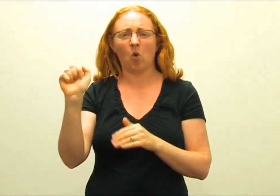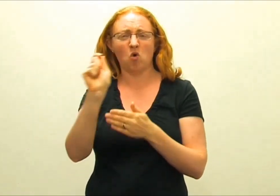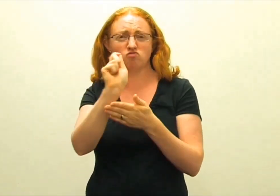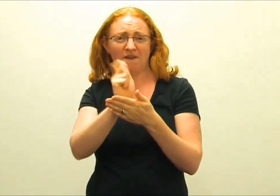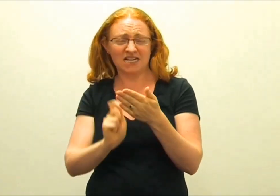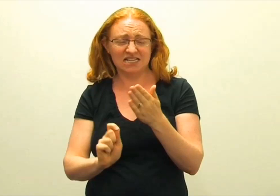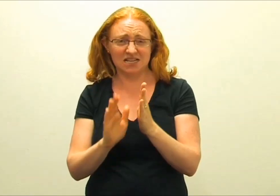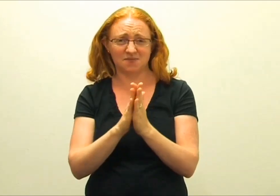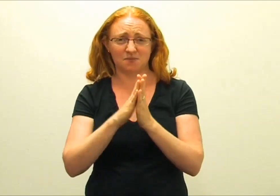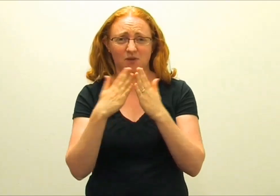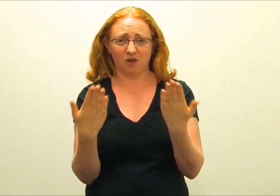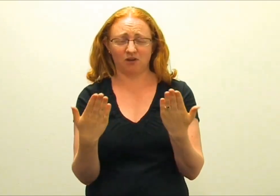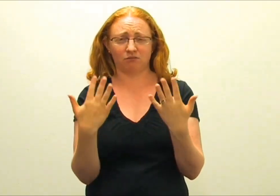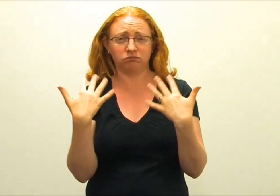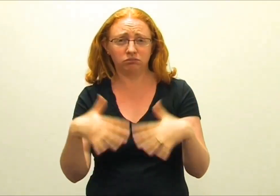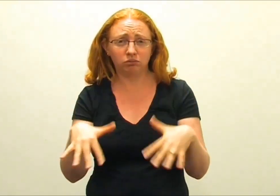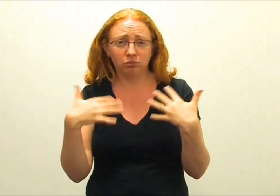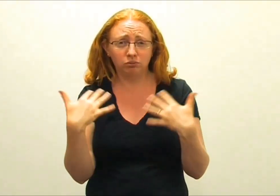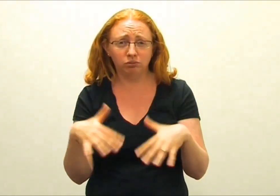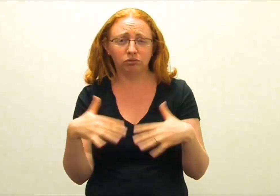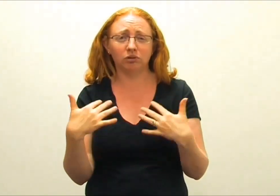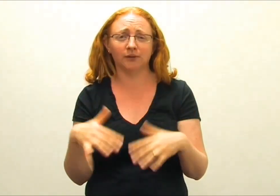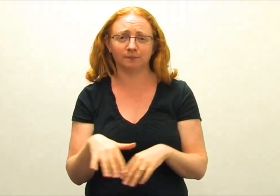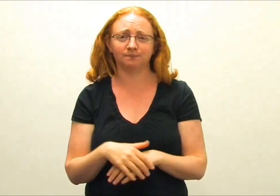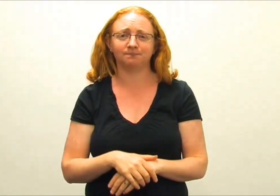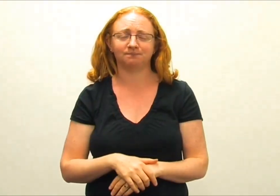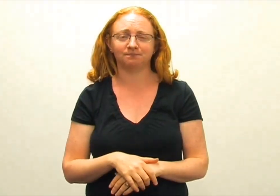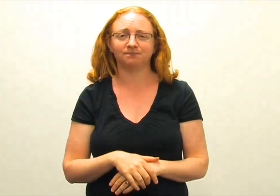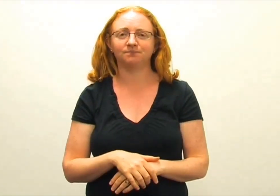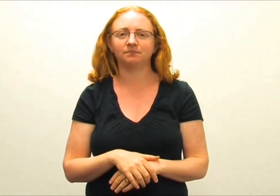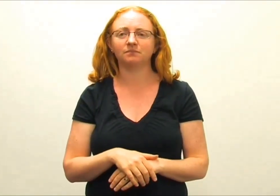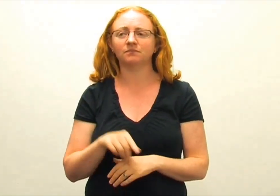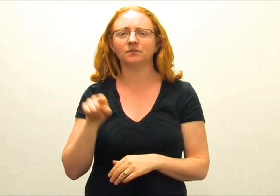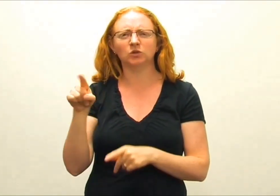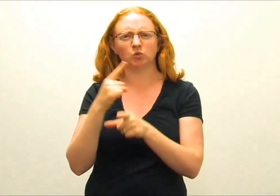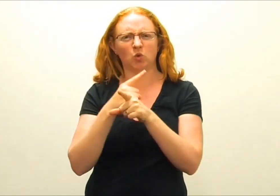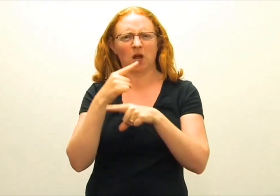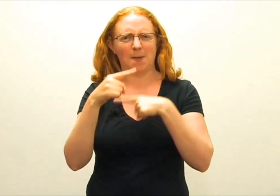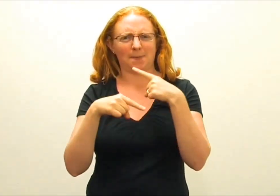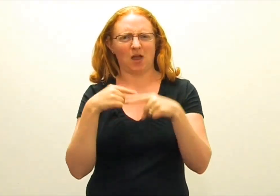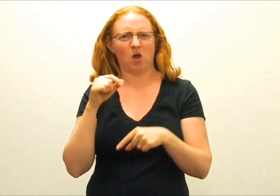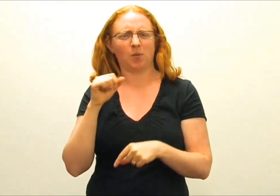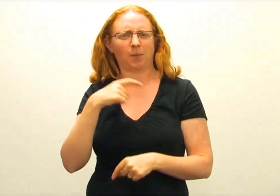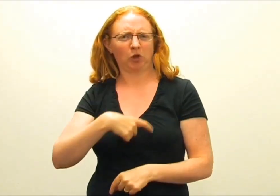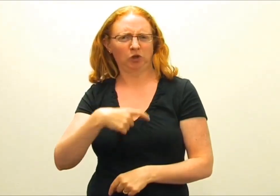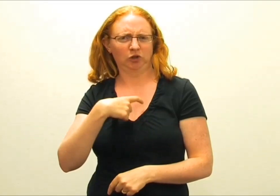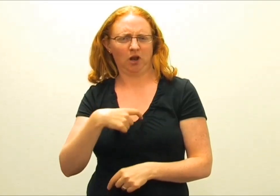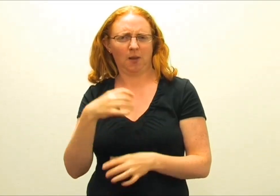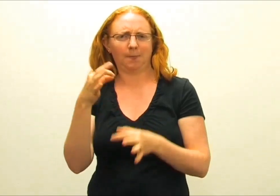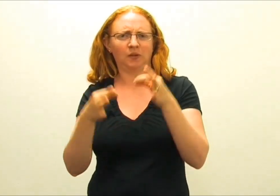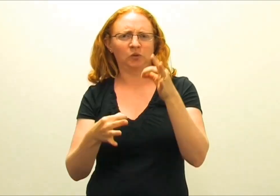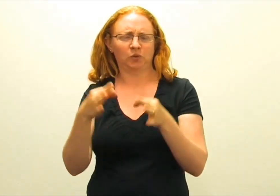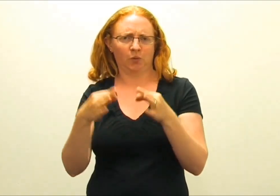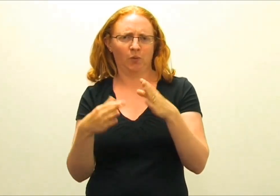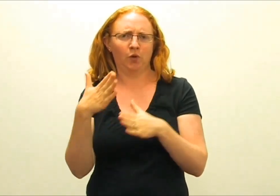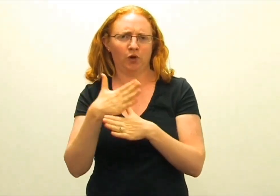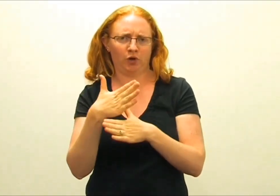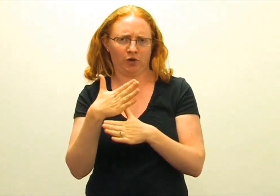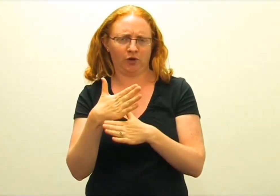Her graphic novels are really fantastic. And she'll be talking about her personal